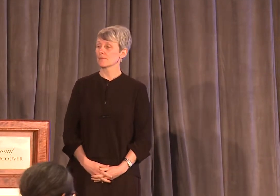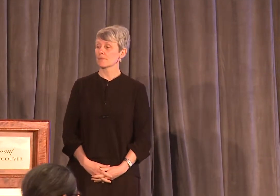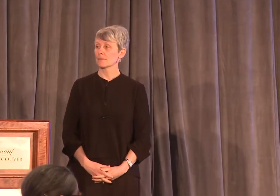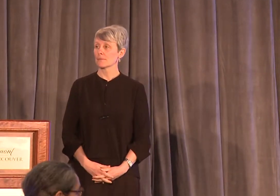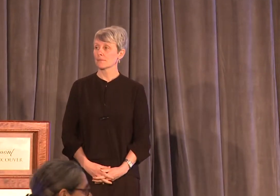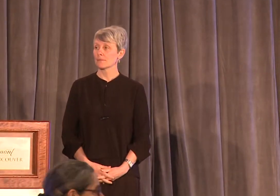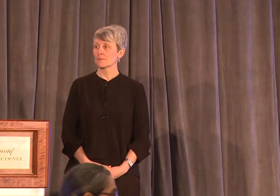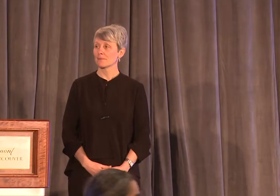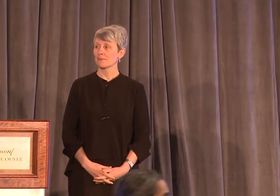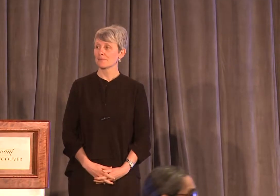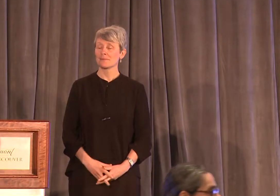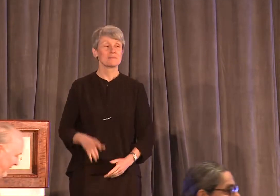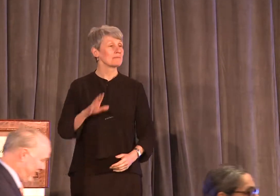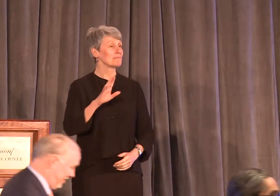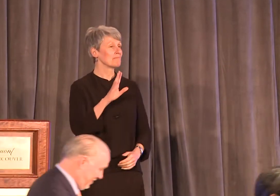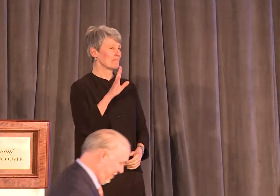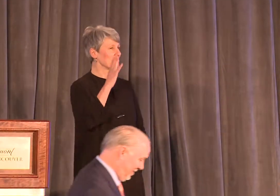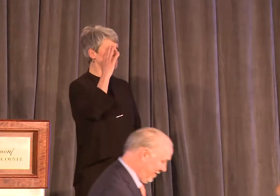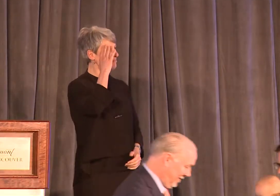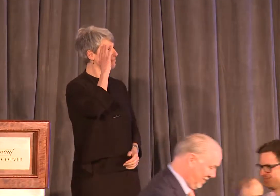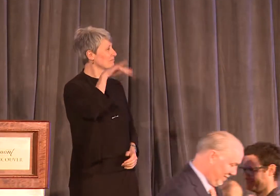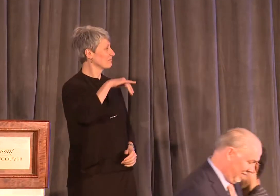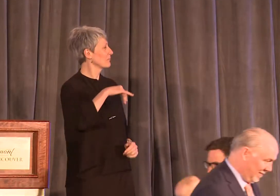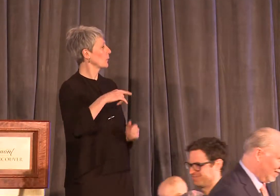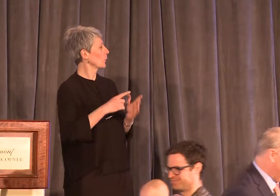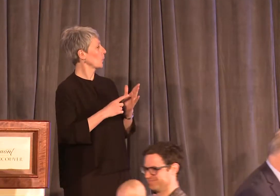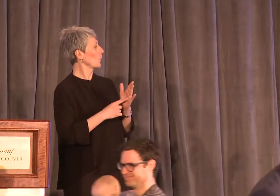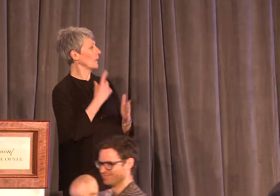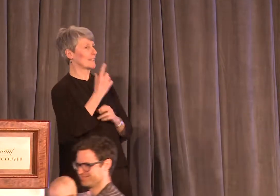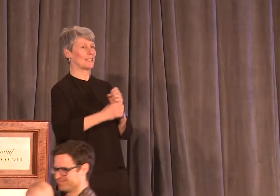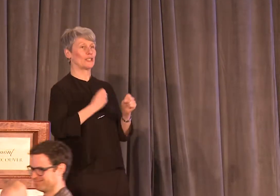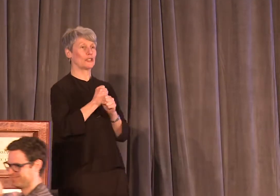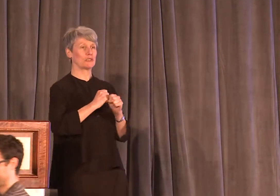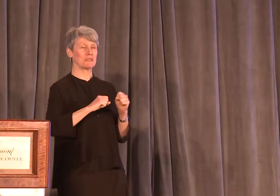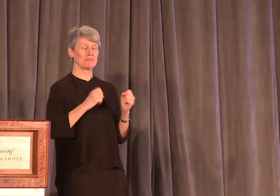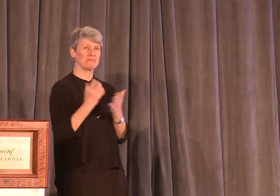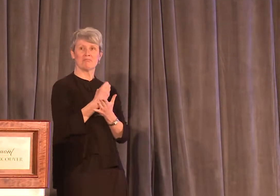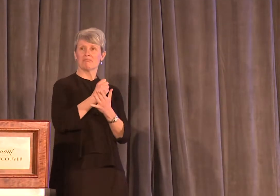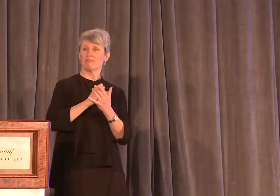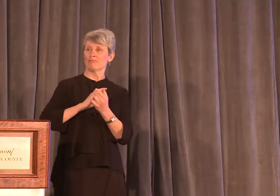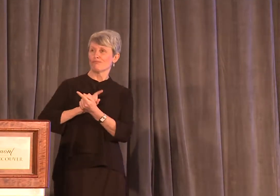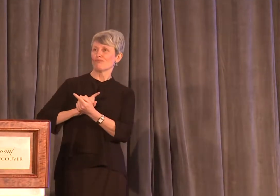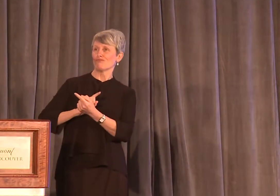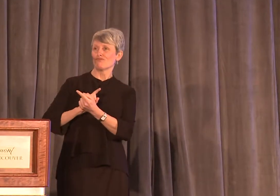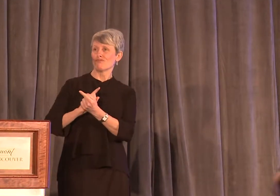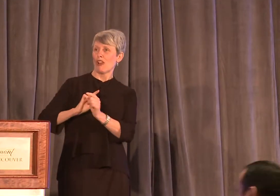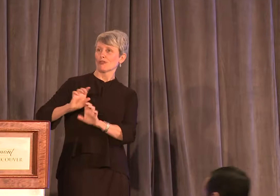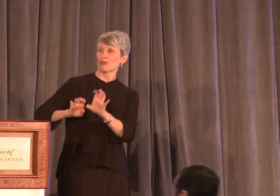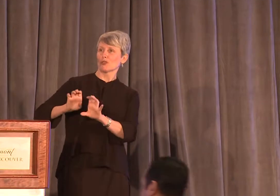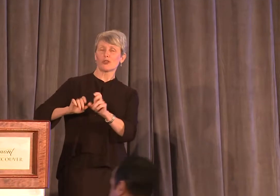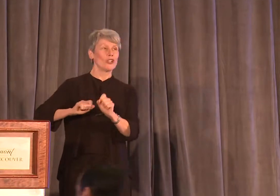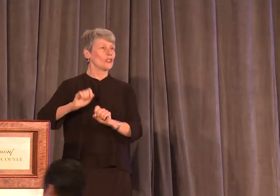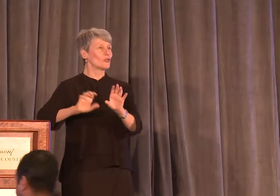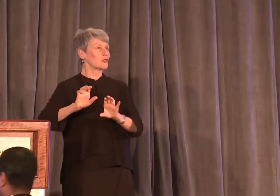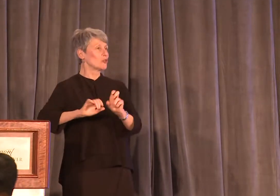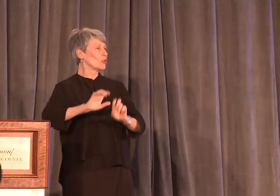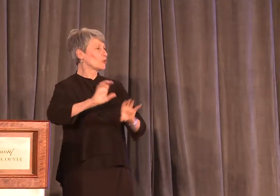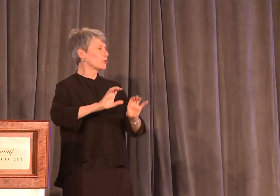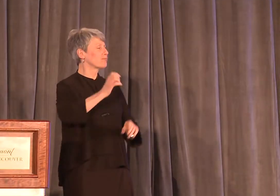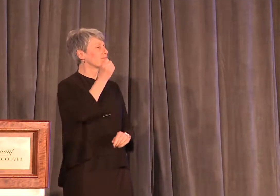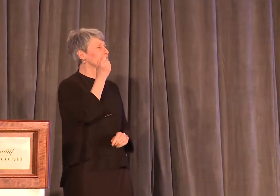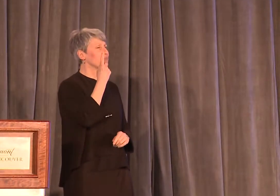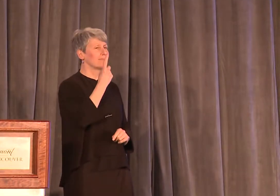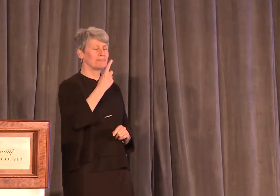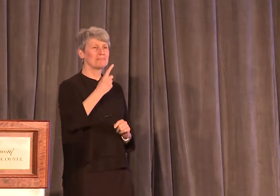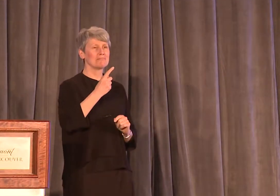Oh, I know, you haven't seen each other in ages, we've got to get together for coffee, let's meet up and talk about that.